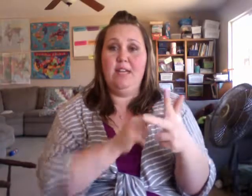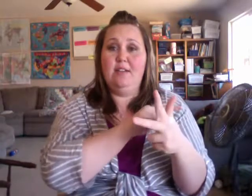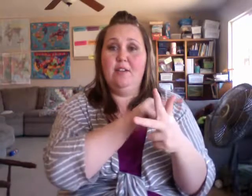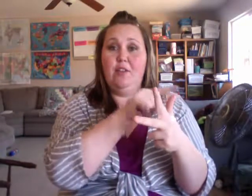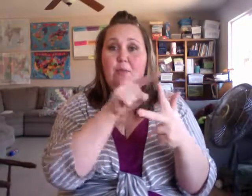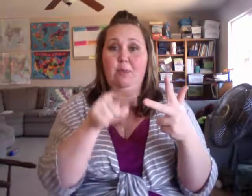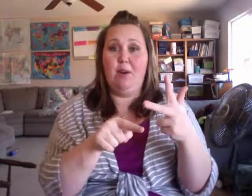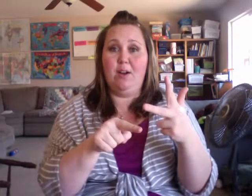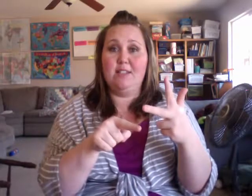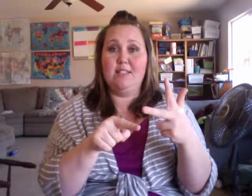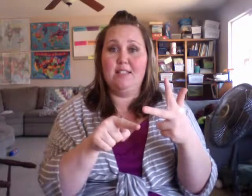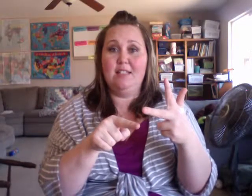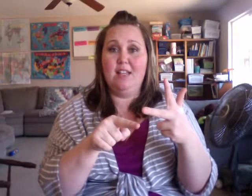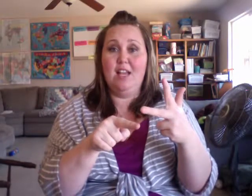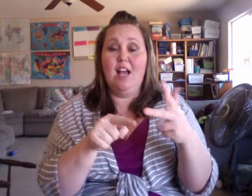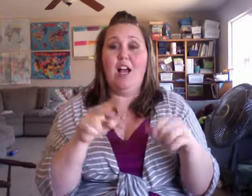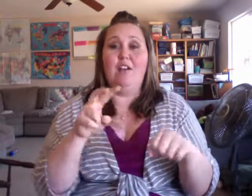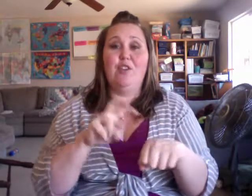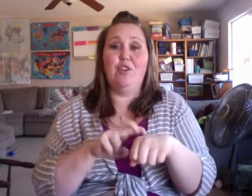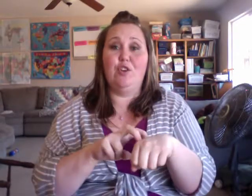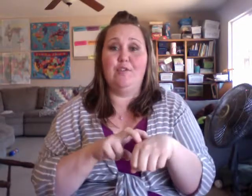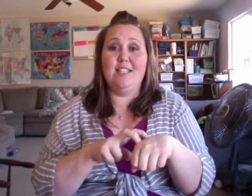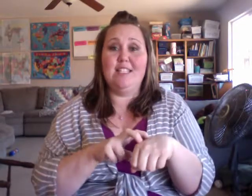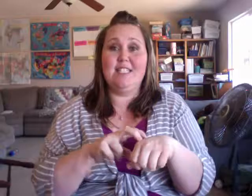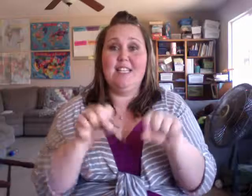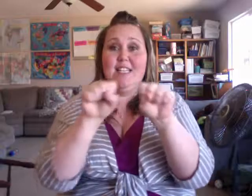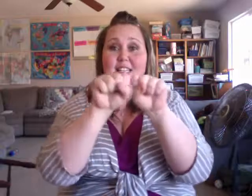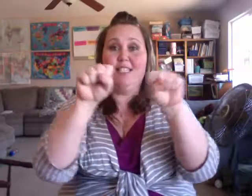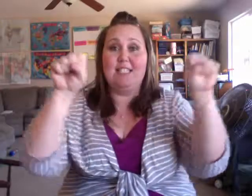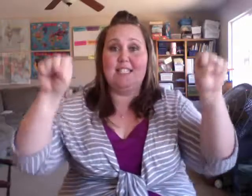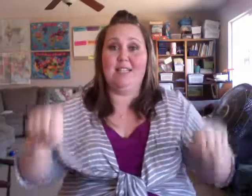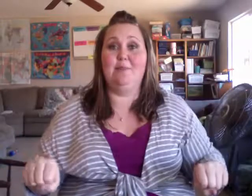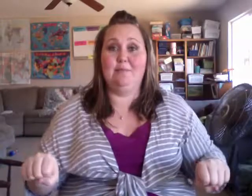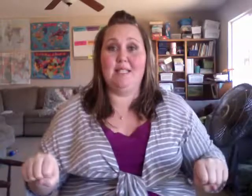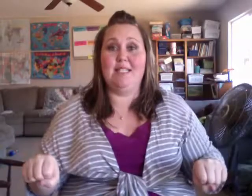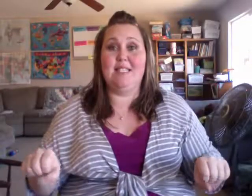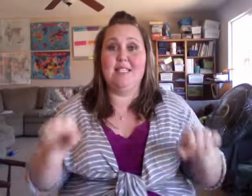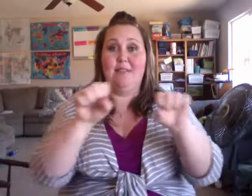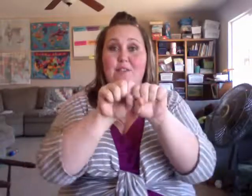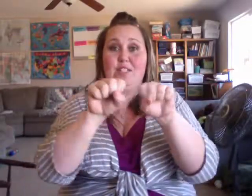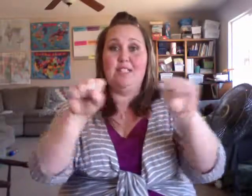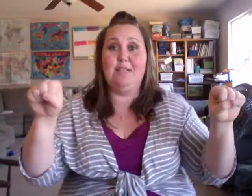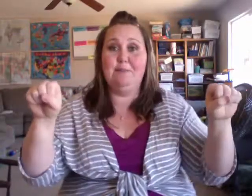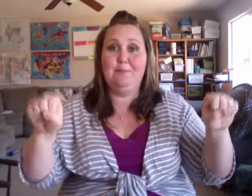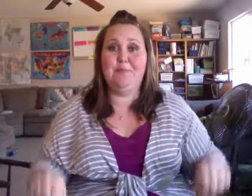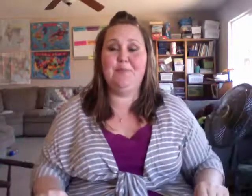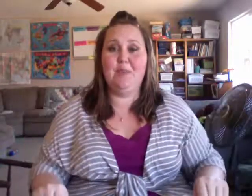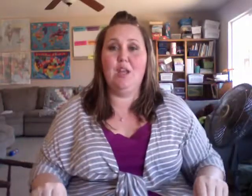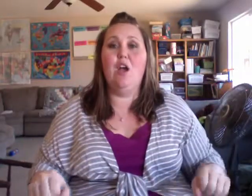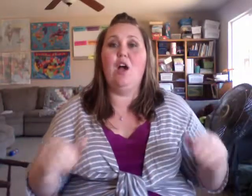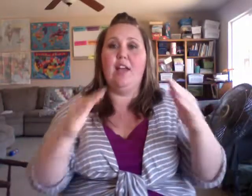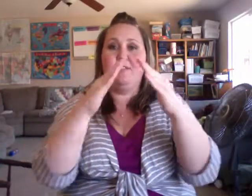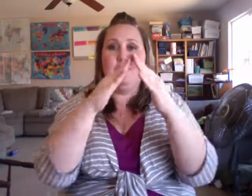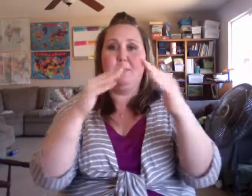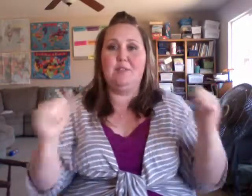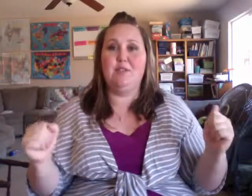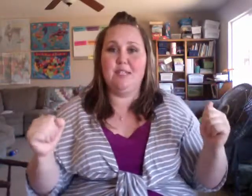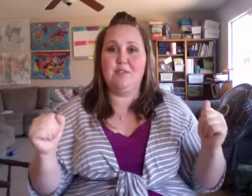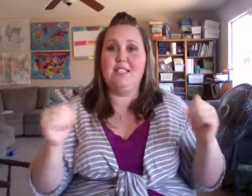parts of the nervous system. This is the sign for system. I have seen people do this for